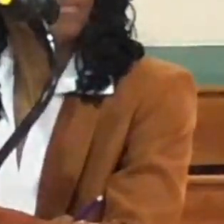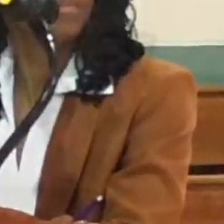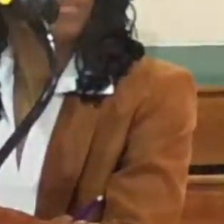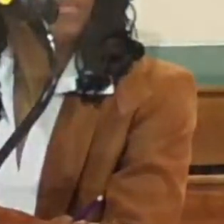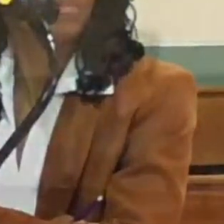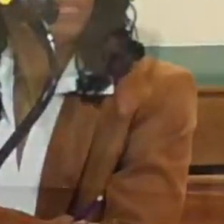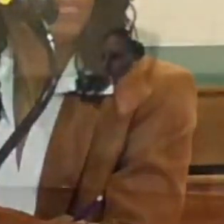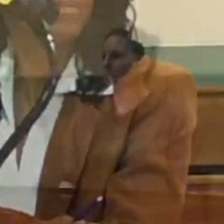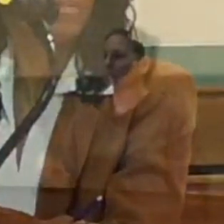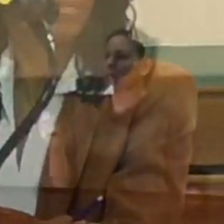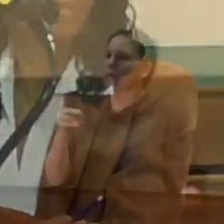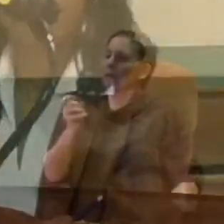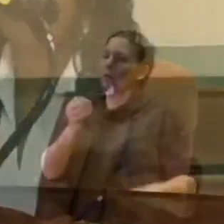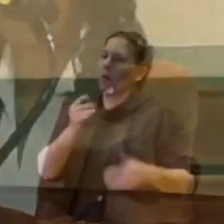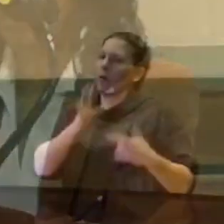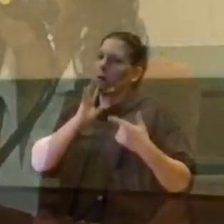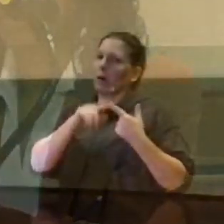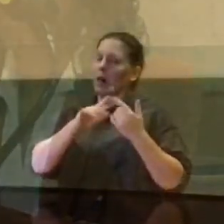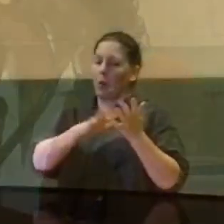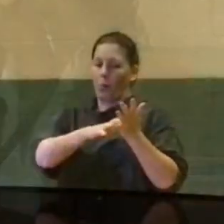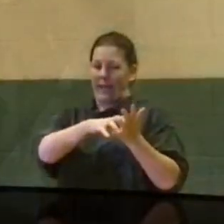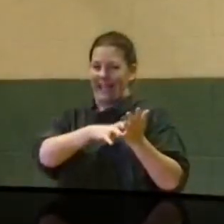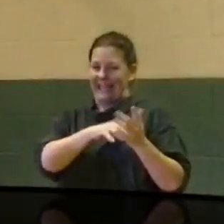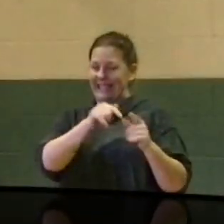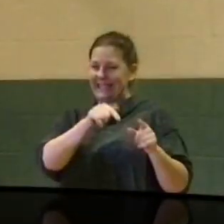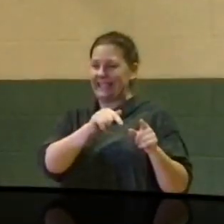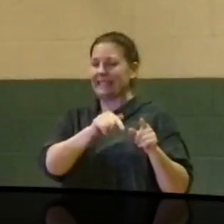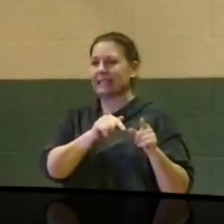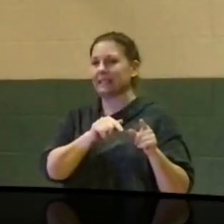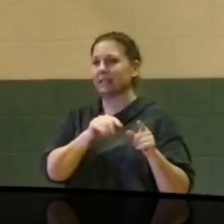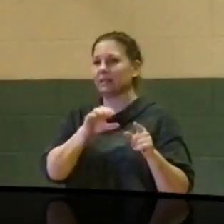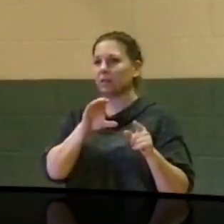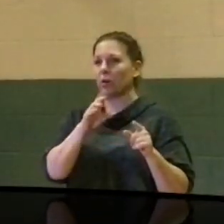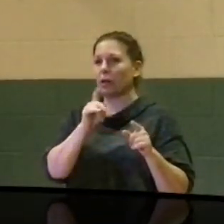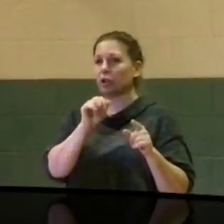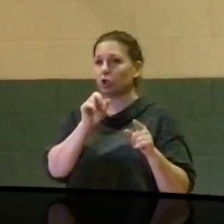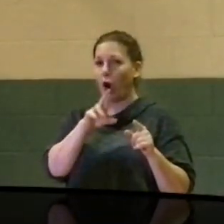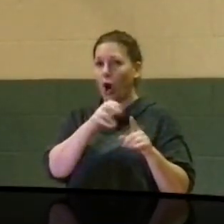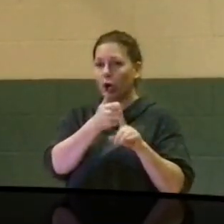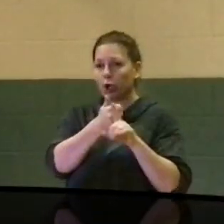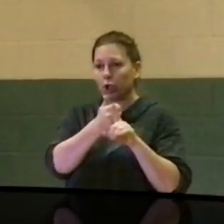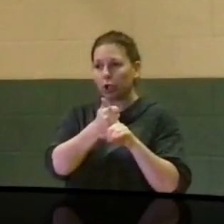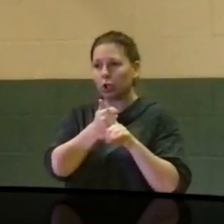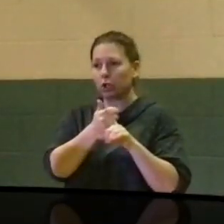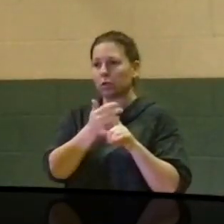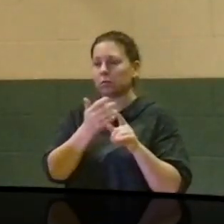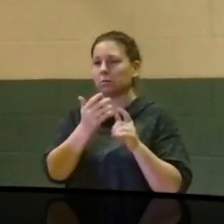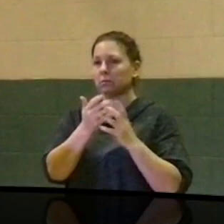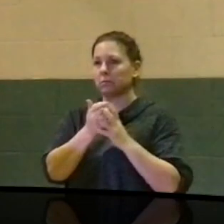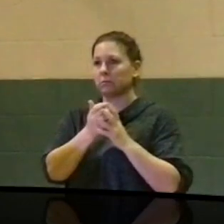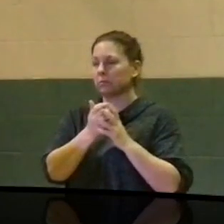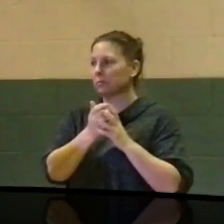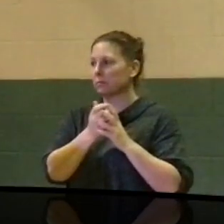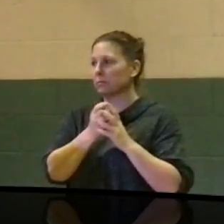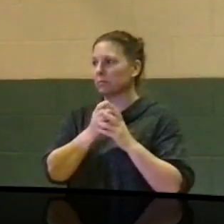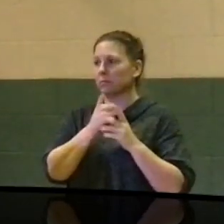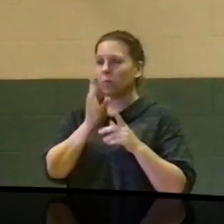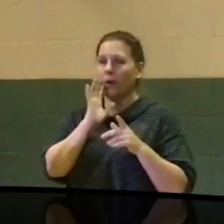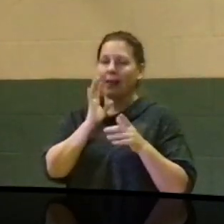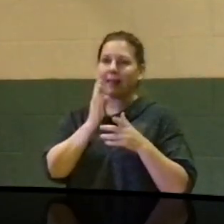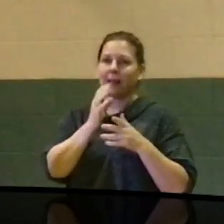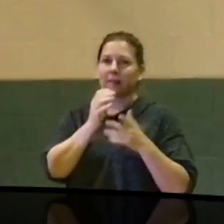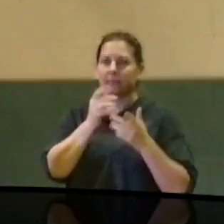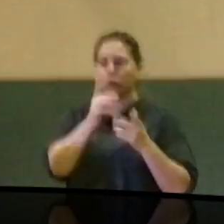The weakness in the charter is the charter lays out many things without detail.